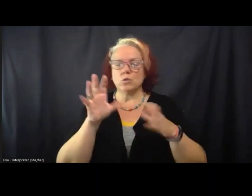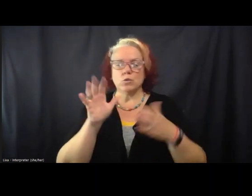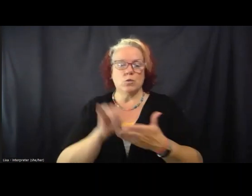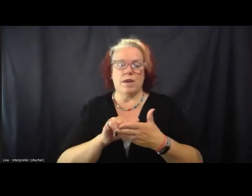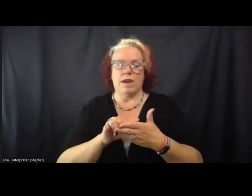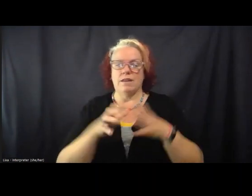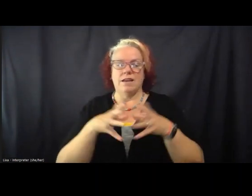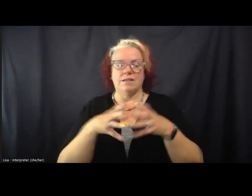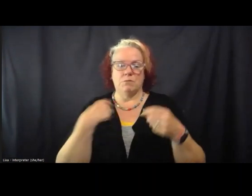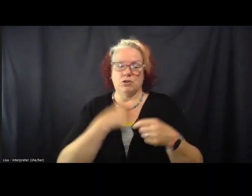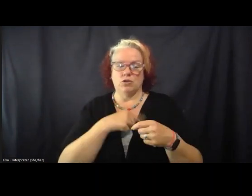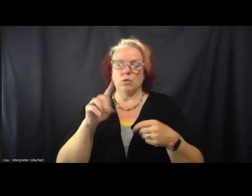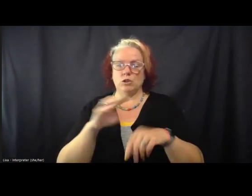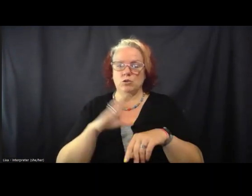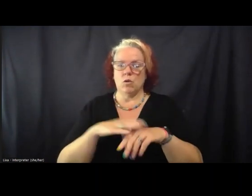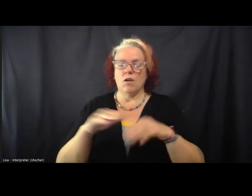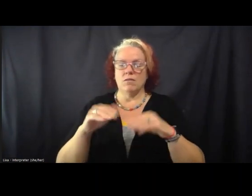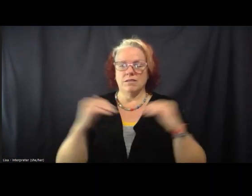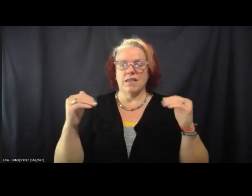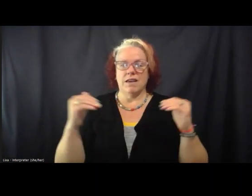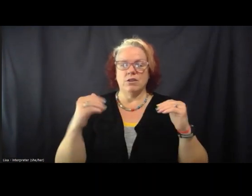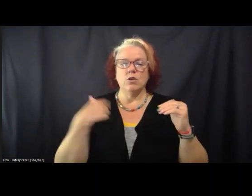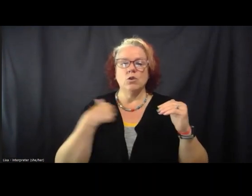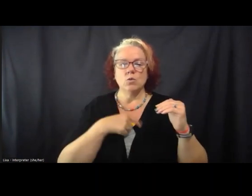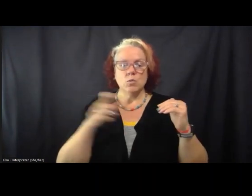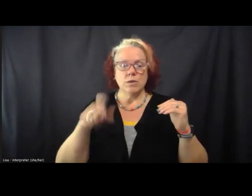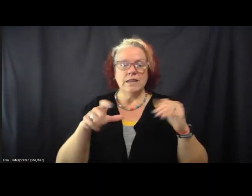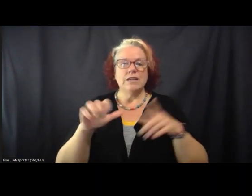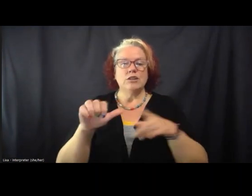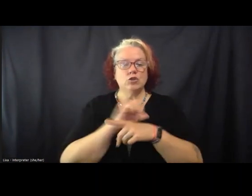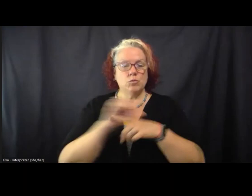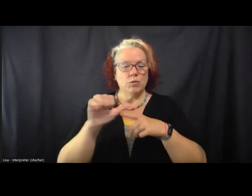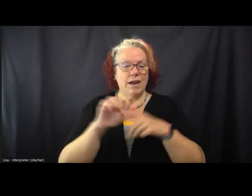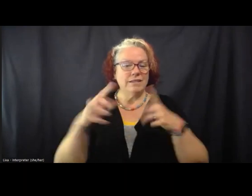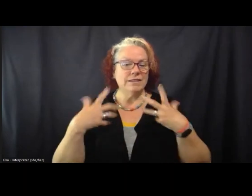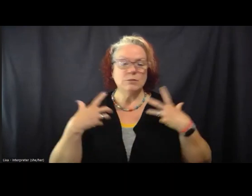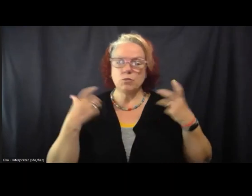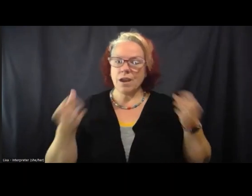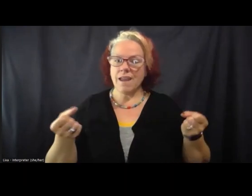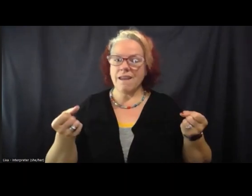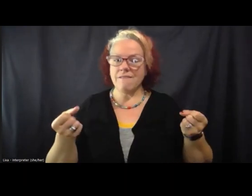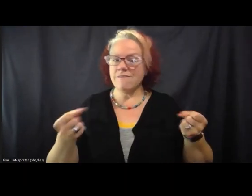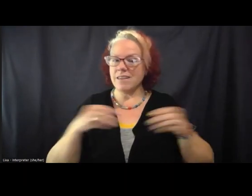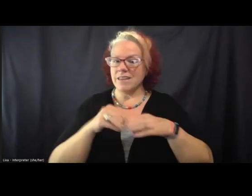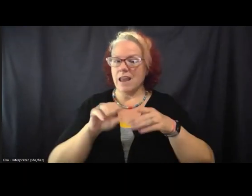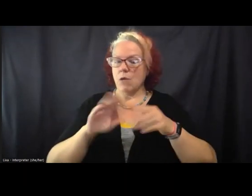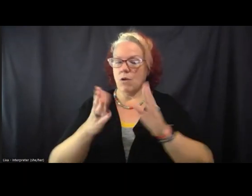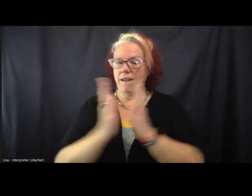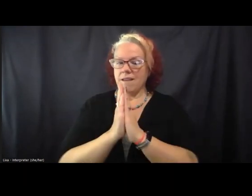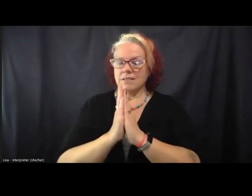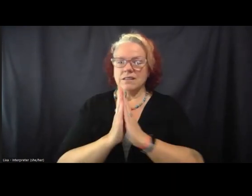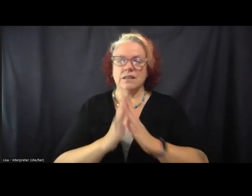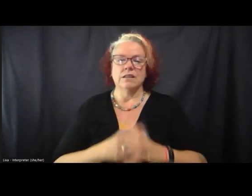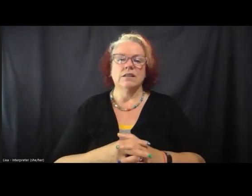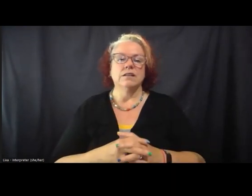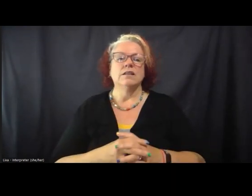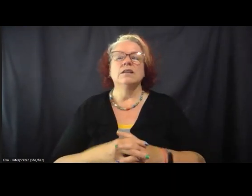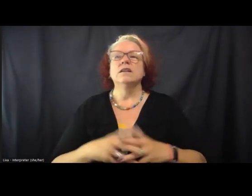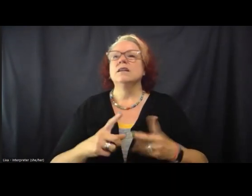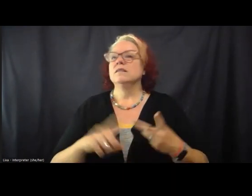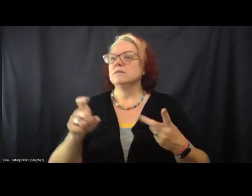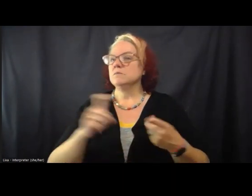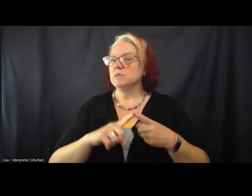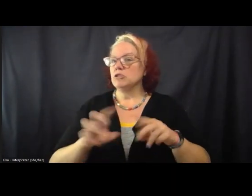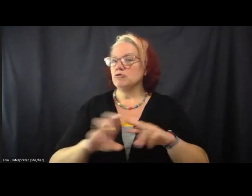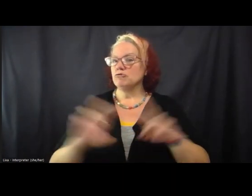on the left. So we need to practice being brave in our ask. We need to be ready to take